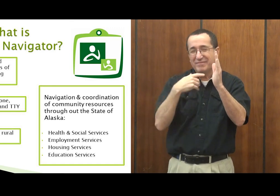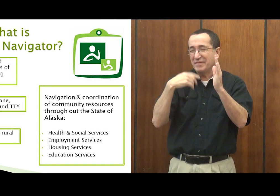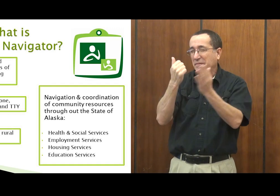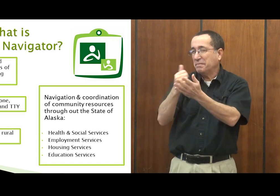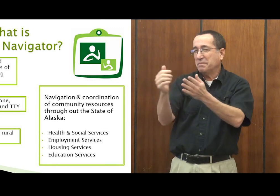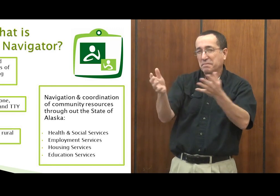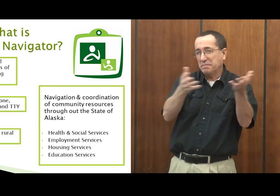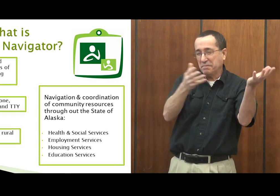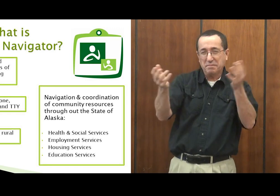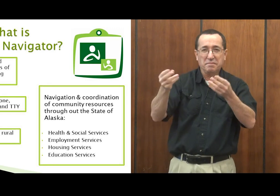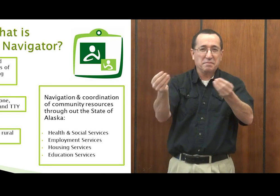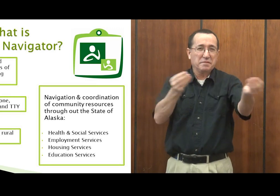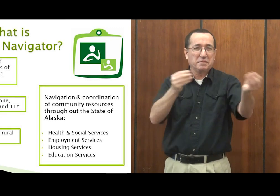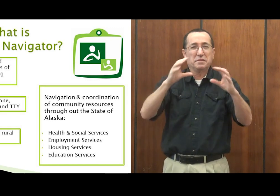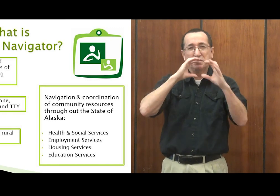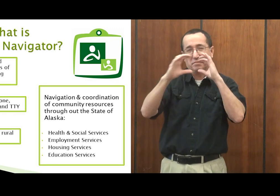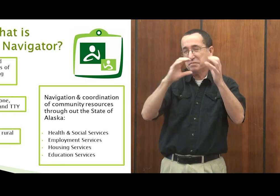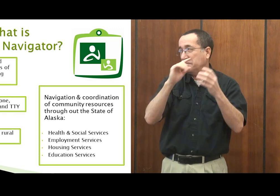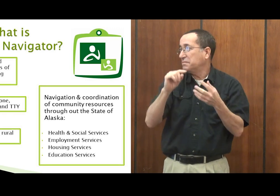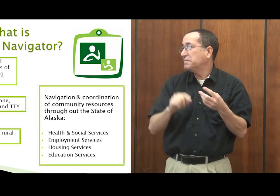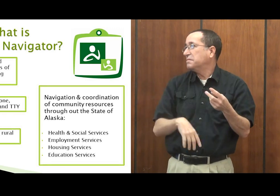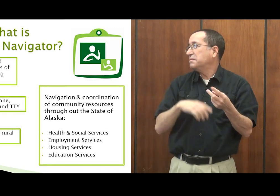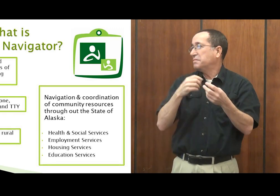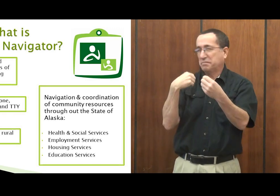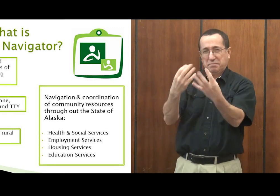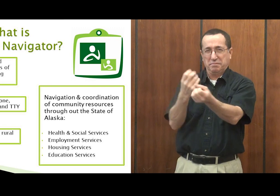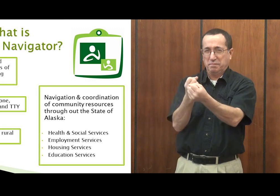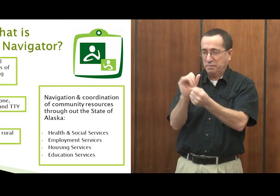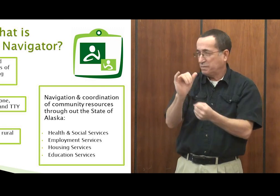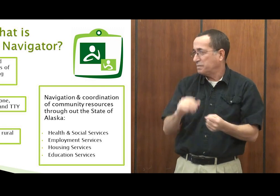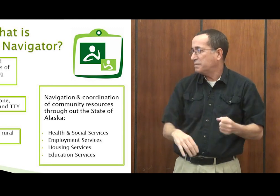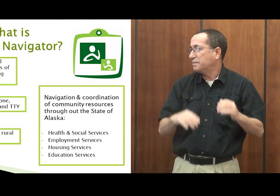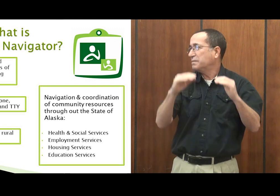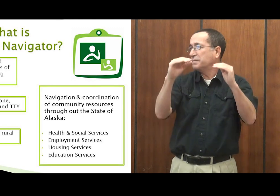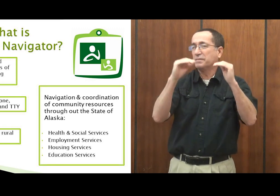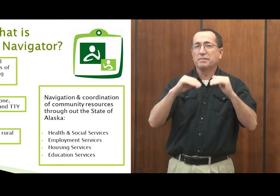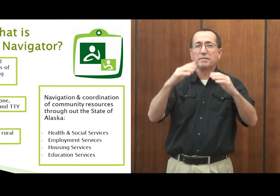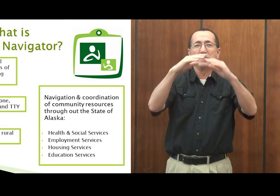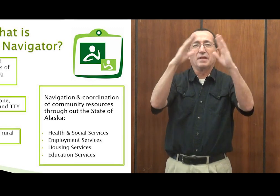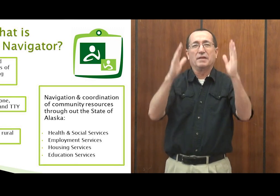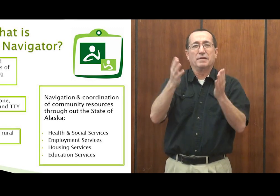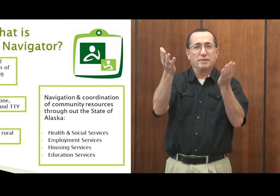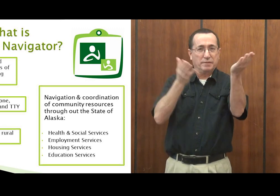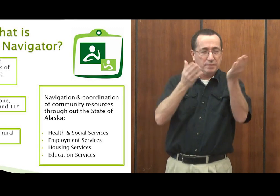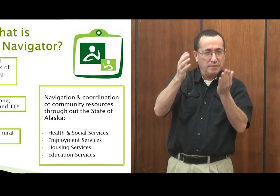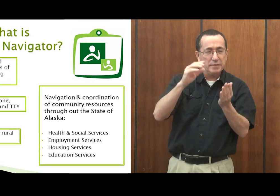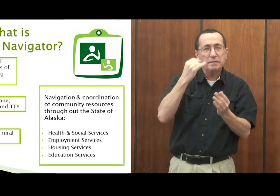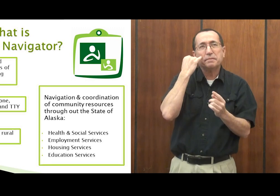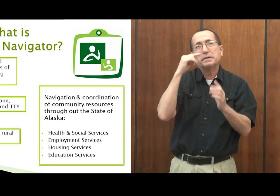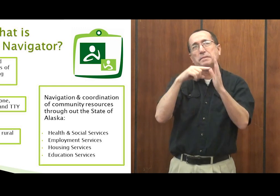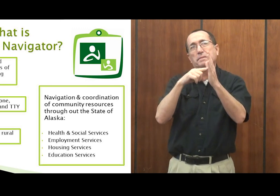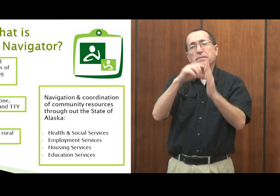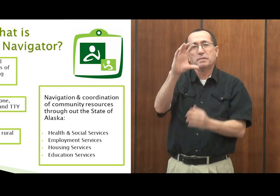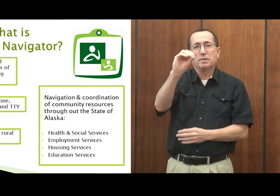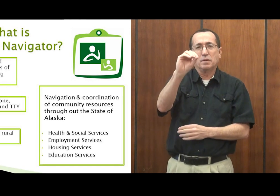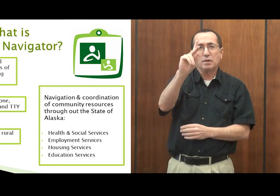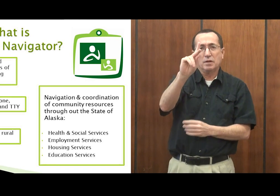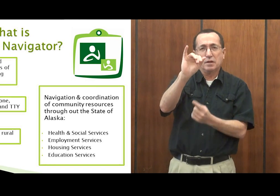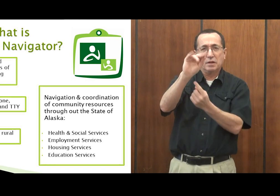over the state of Alaska, but this is our main focus. We provide advocacy also. We also want to